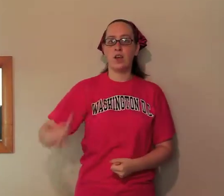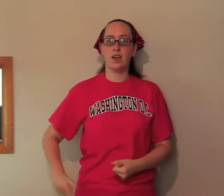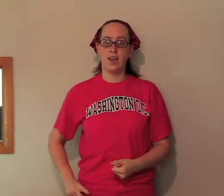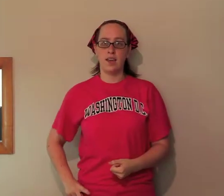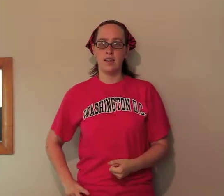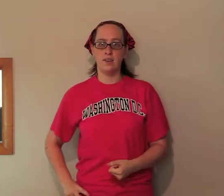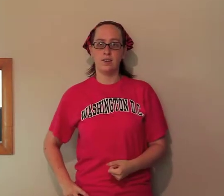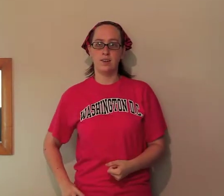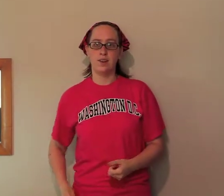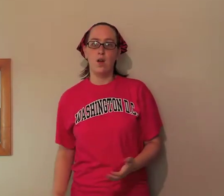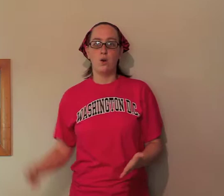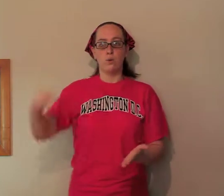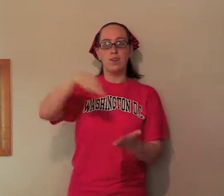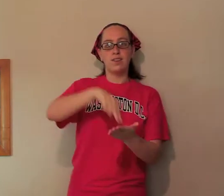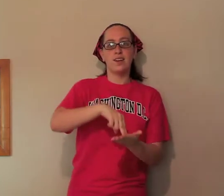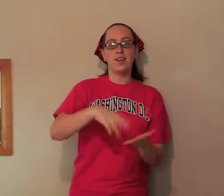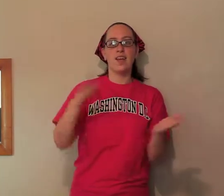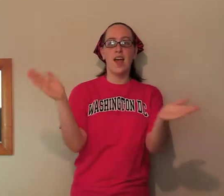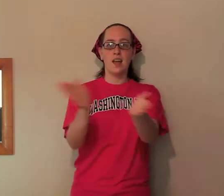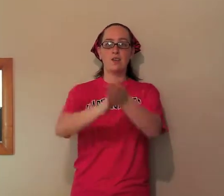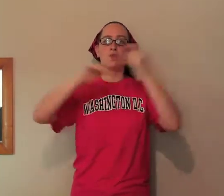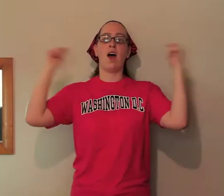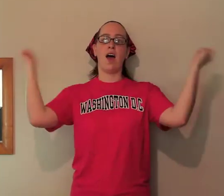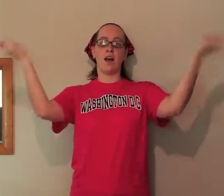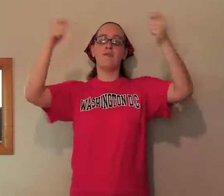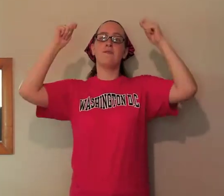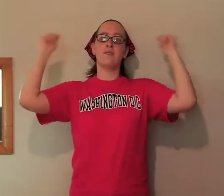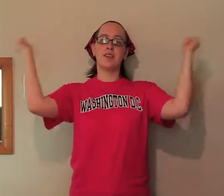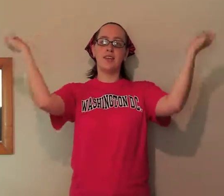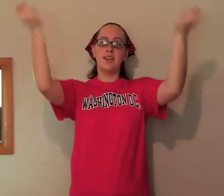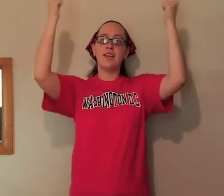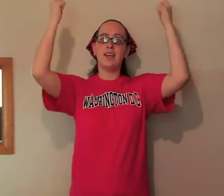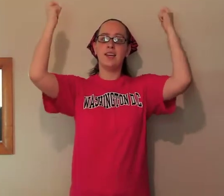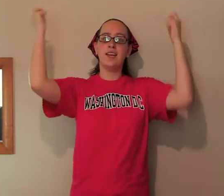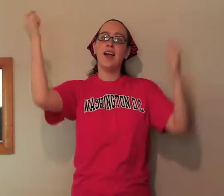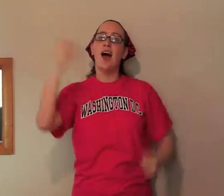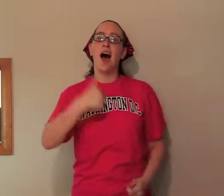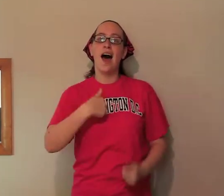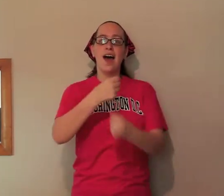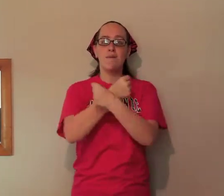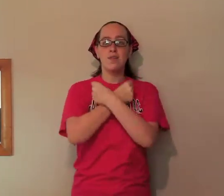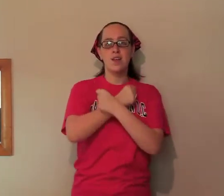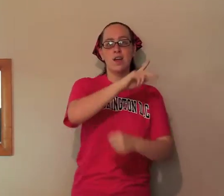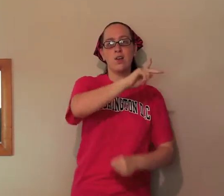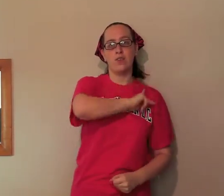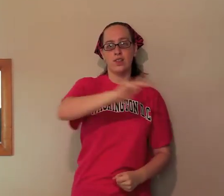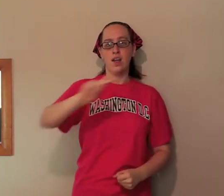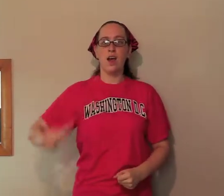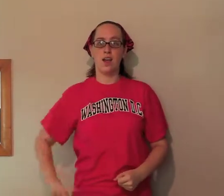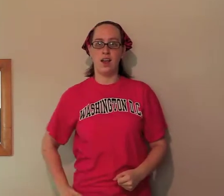king. Raising again triumphantly I'm in love with the king